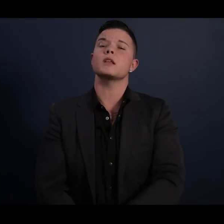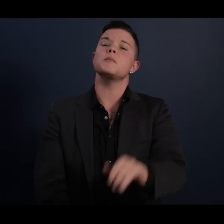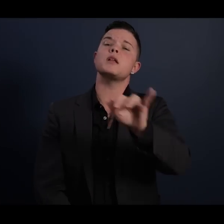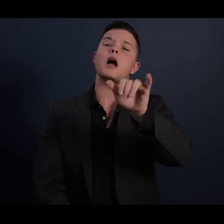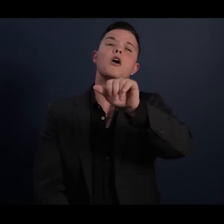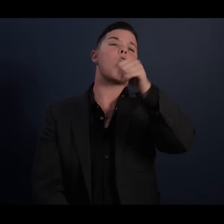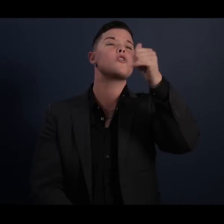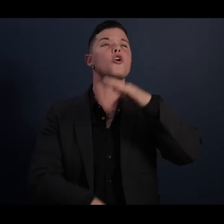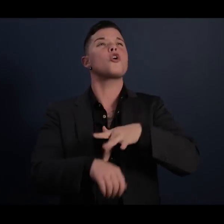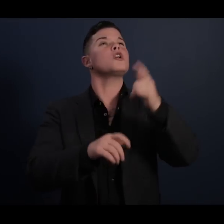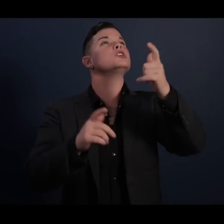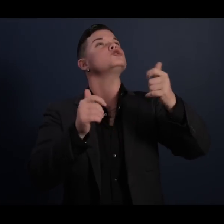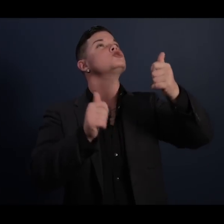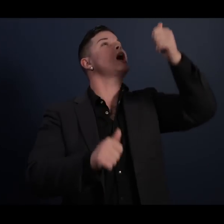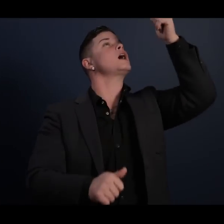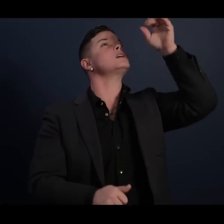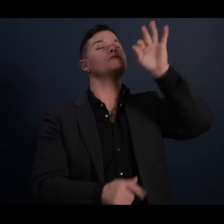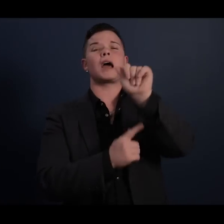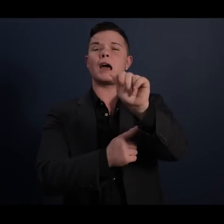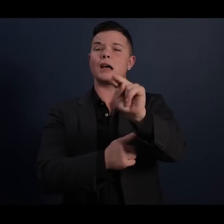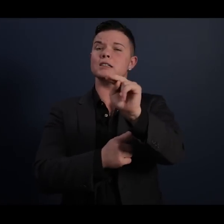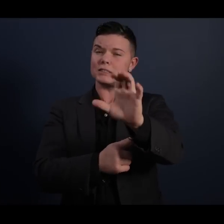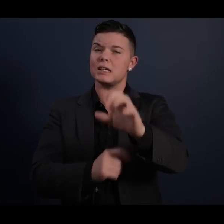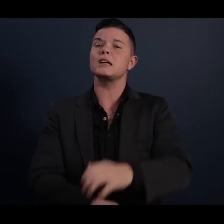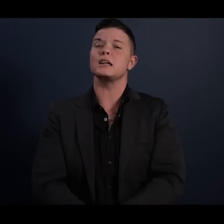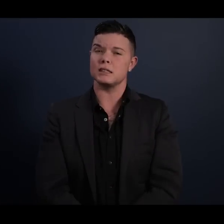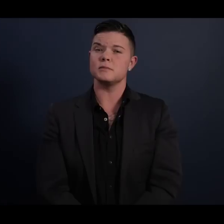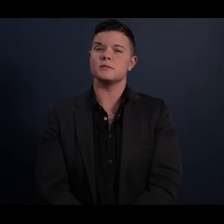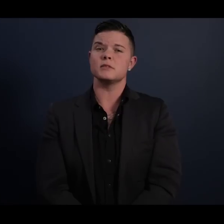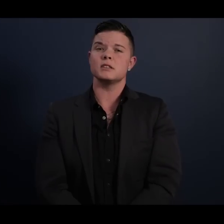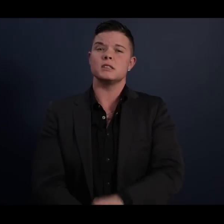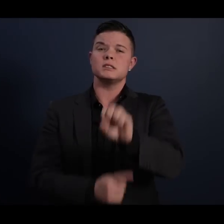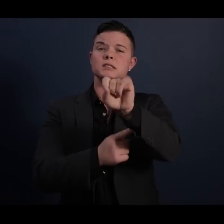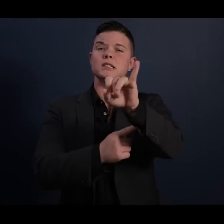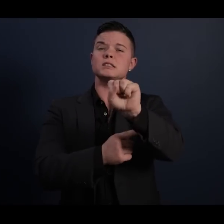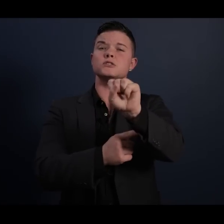early giants of the ANC, the Cisulus and the Tampos,